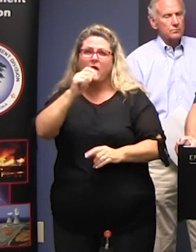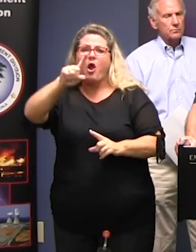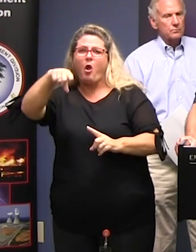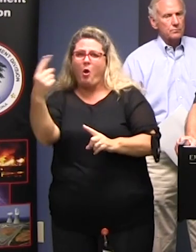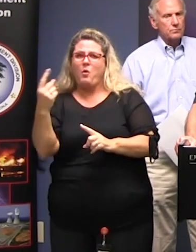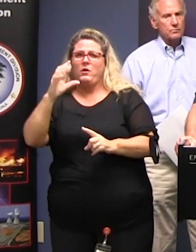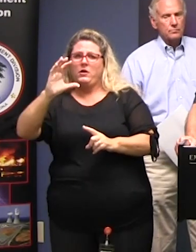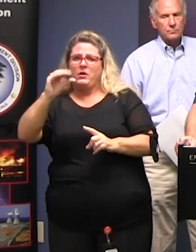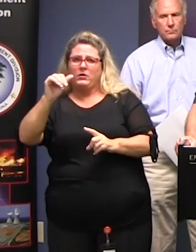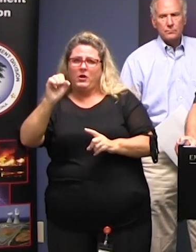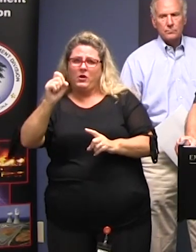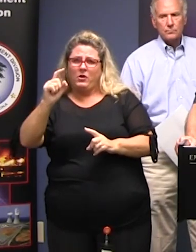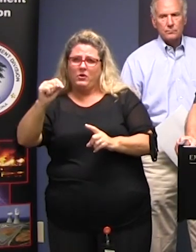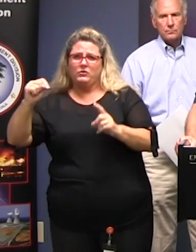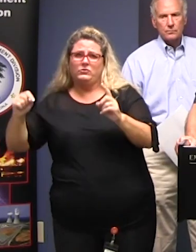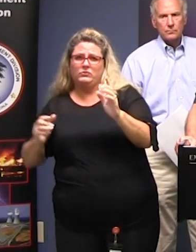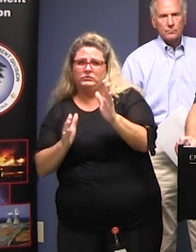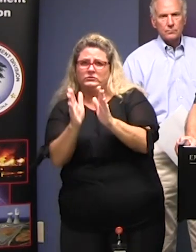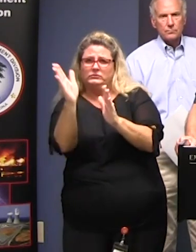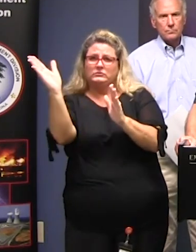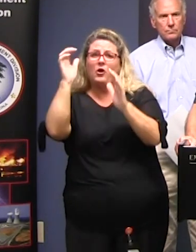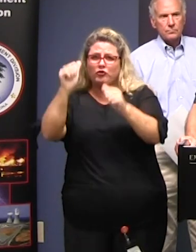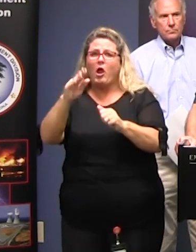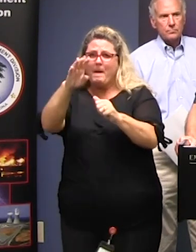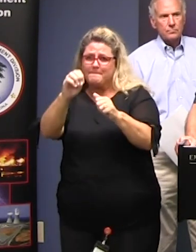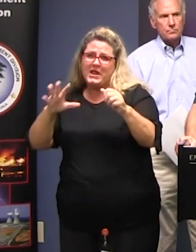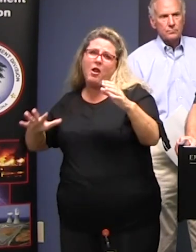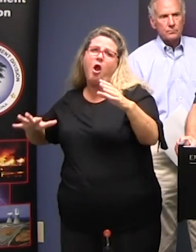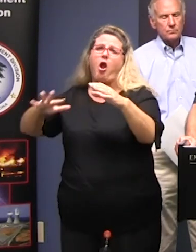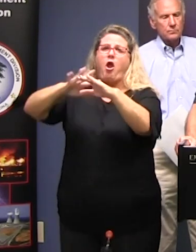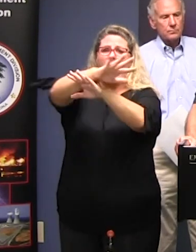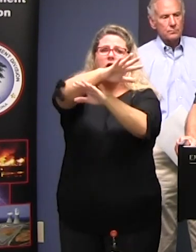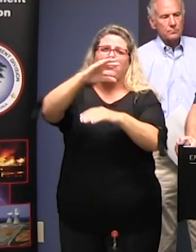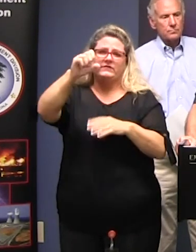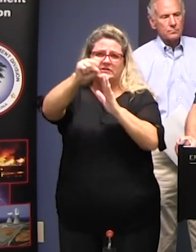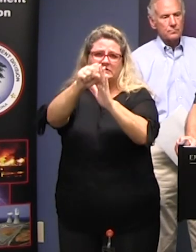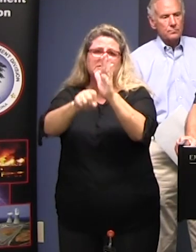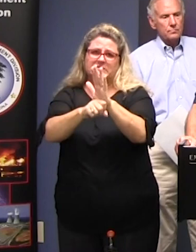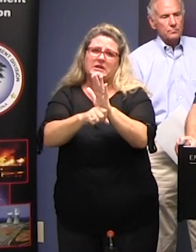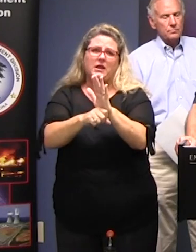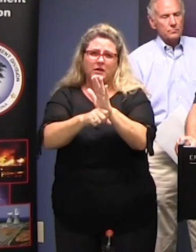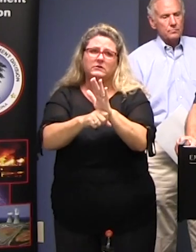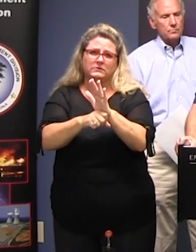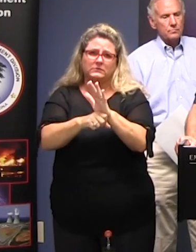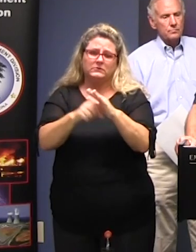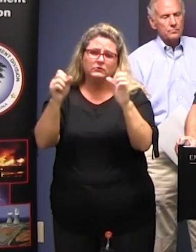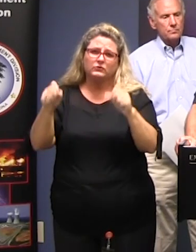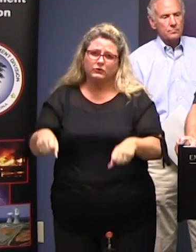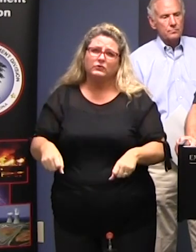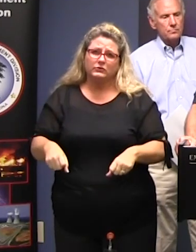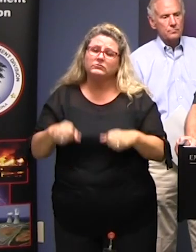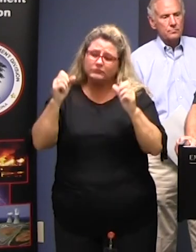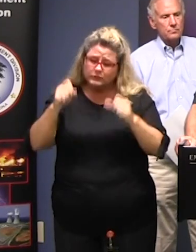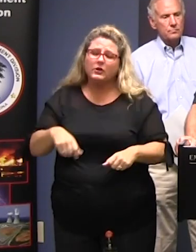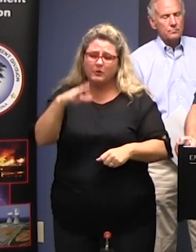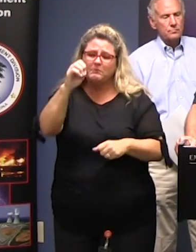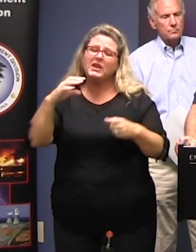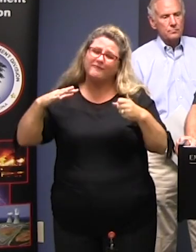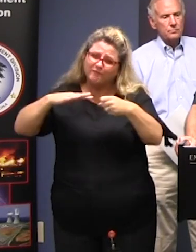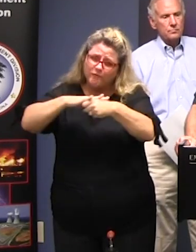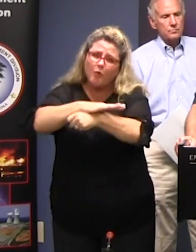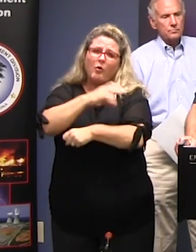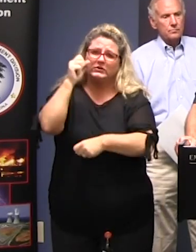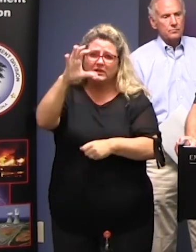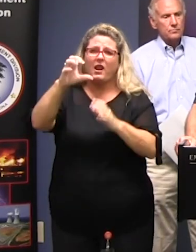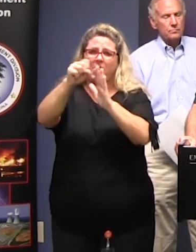so I think that needs to be part of the the planning process it could very easily be a a full state event